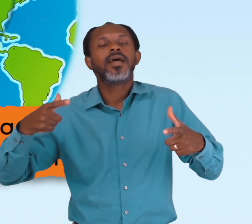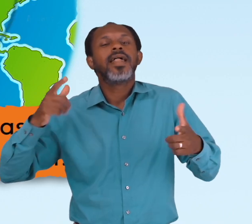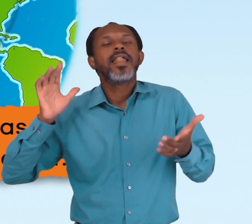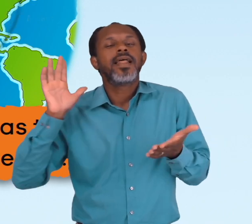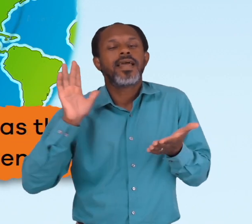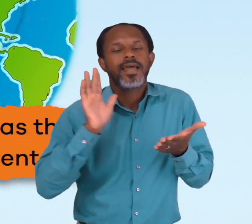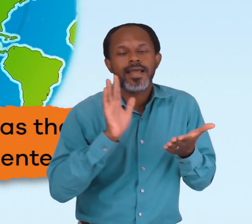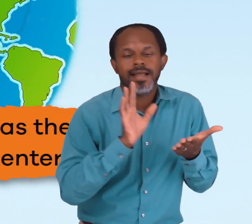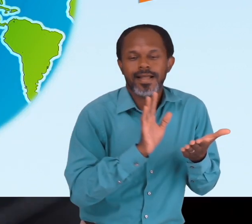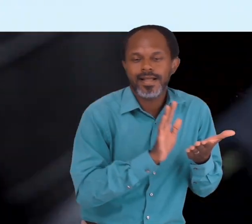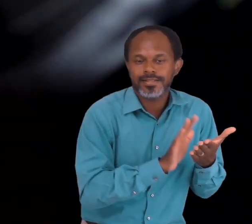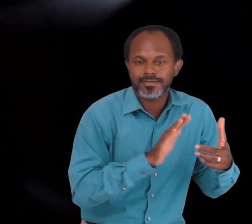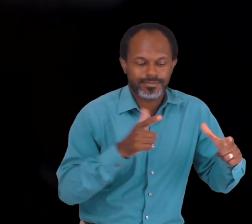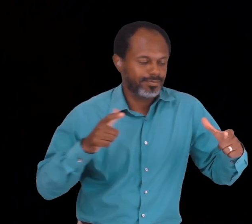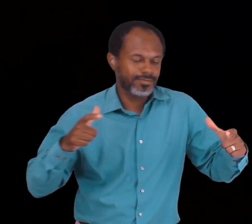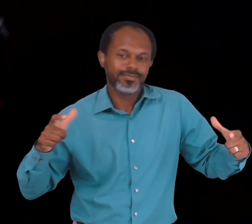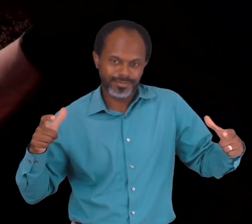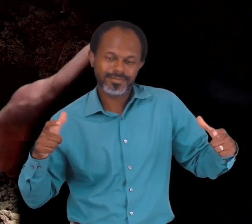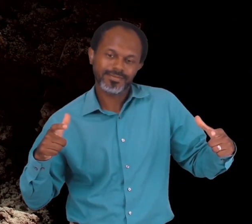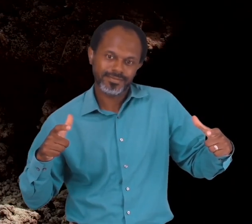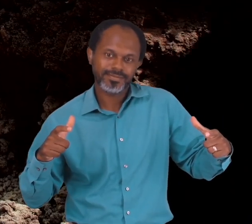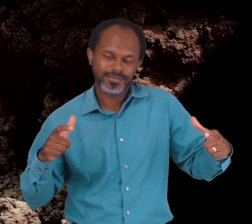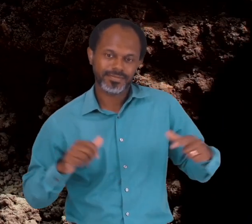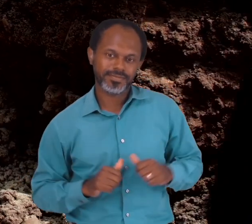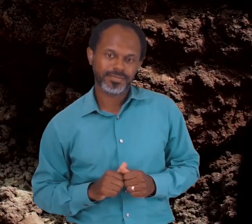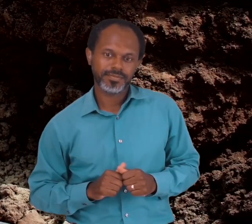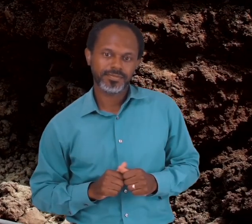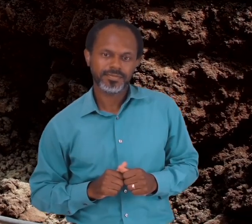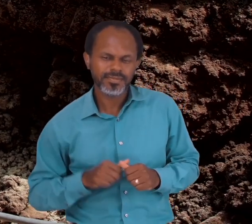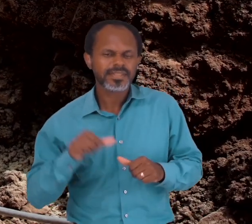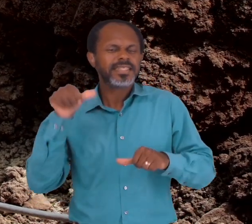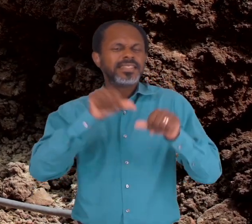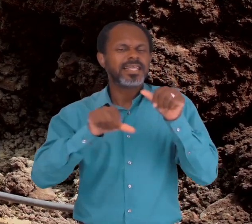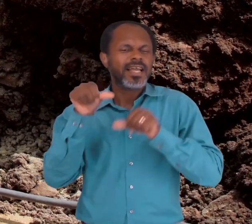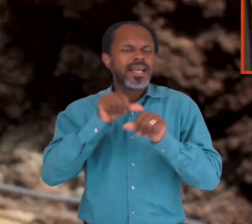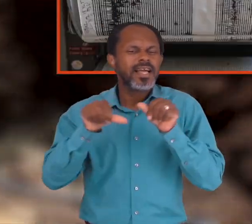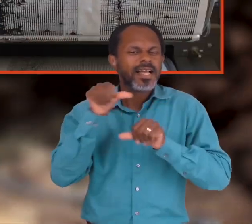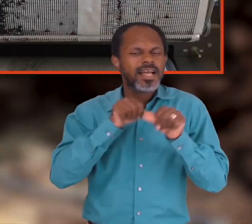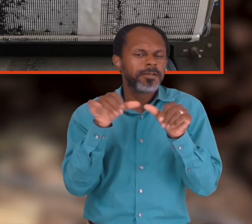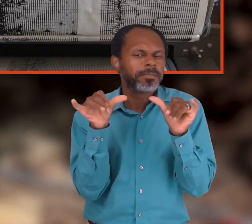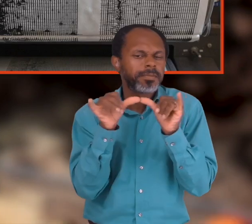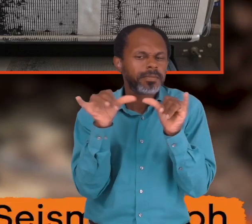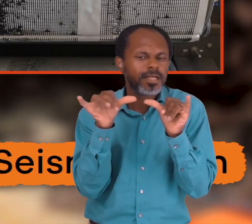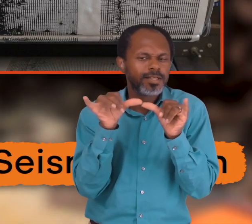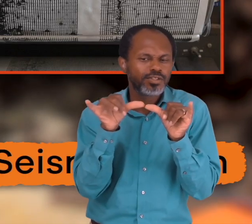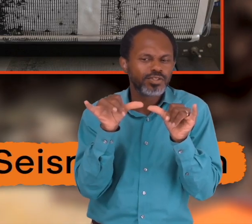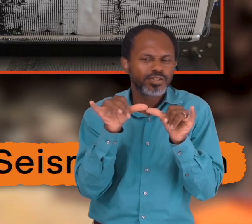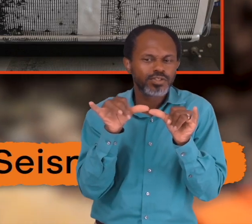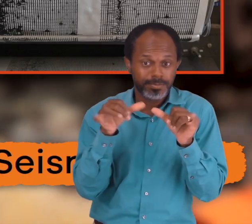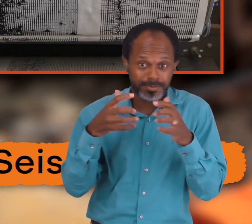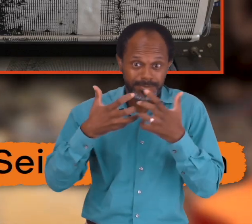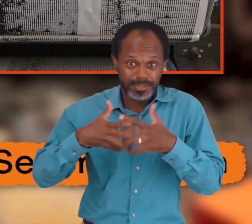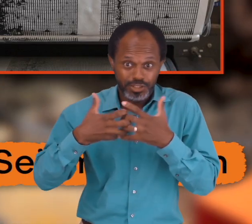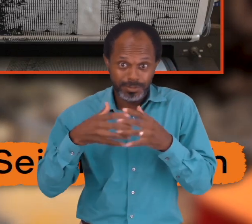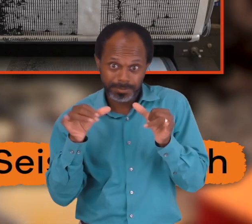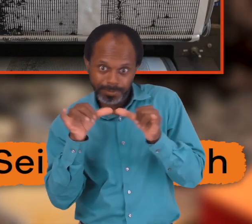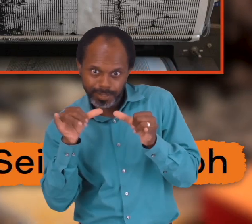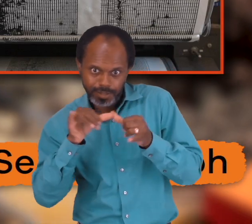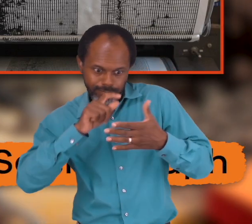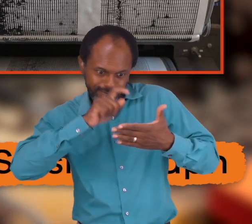epicenter. Scientists measure the intensity of an earthquake using a special device called a seismograph.